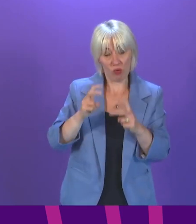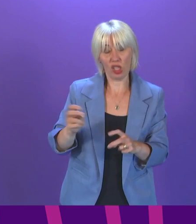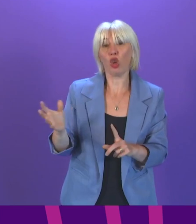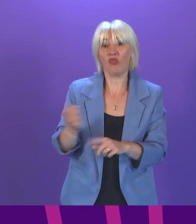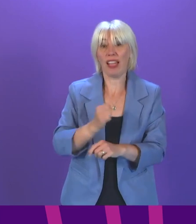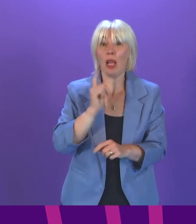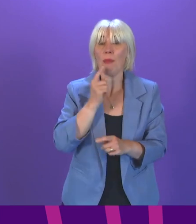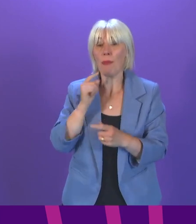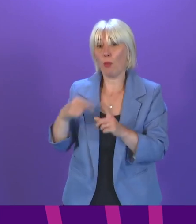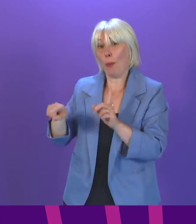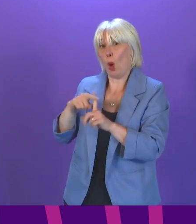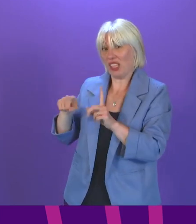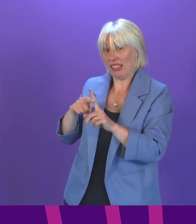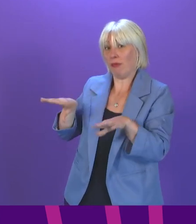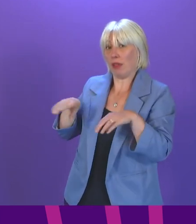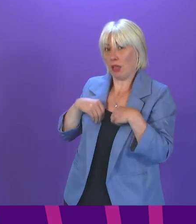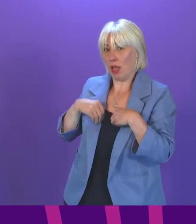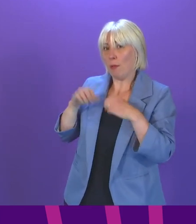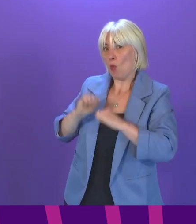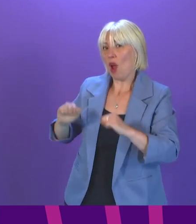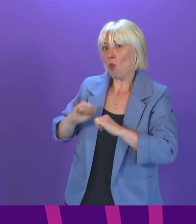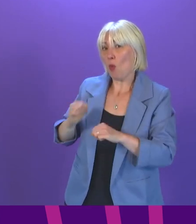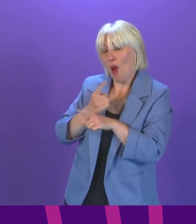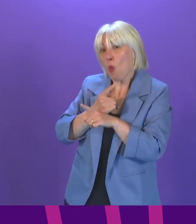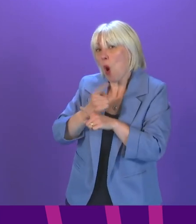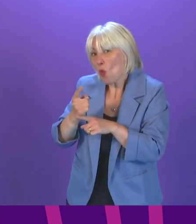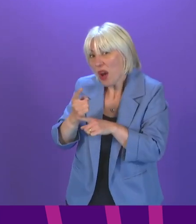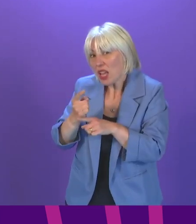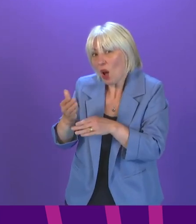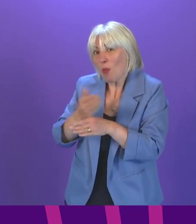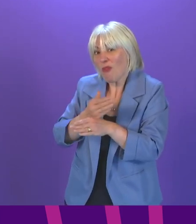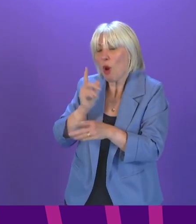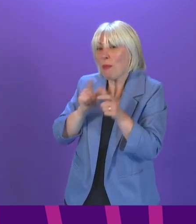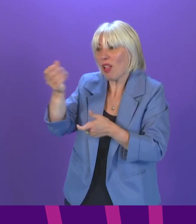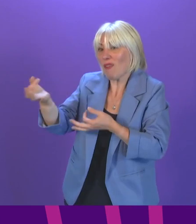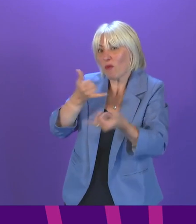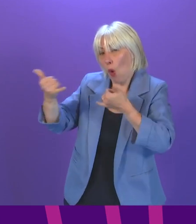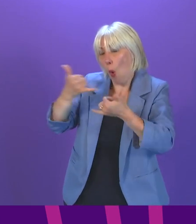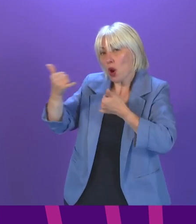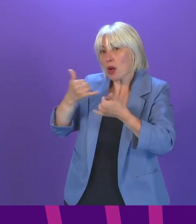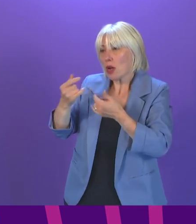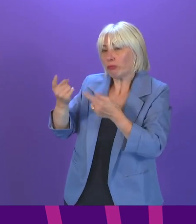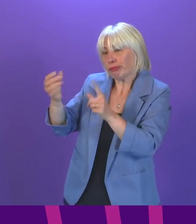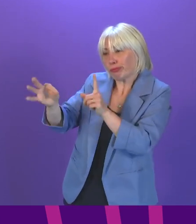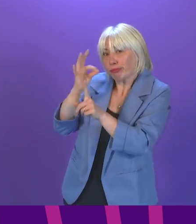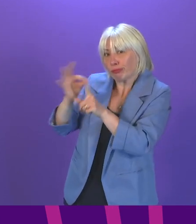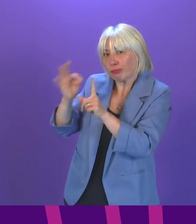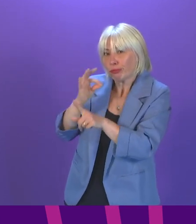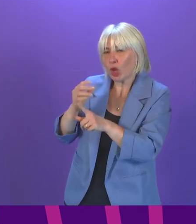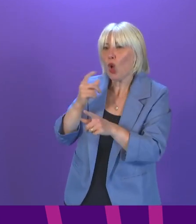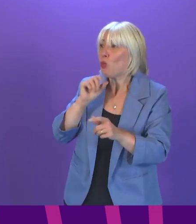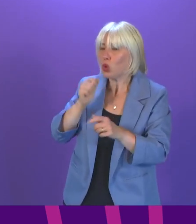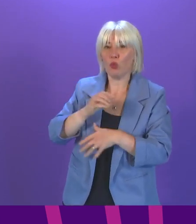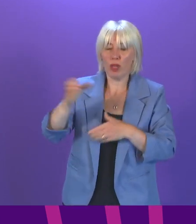waiting up to a week, up to a week, to be interviewed. Ministers should be recruiting contact tracers,